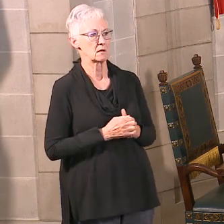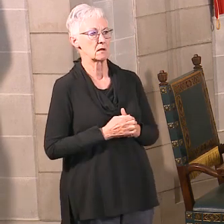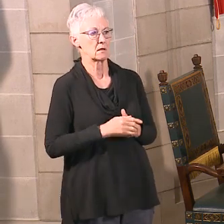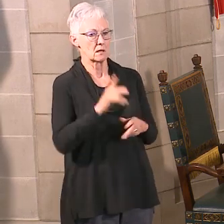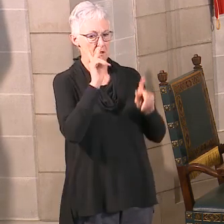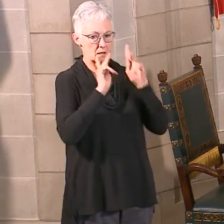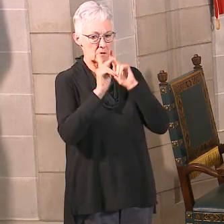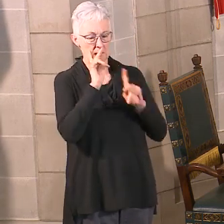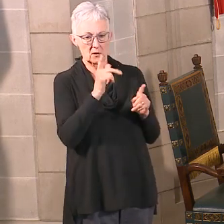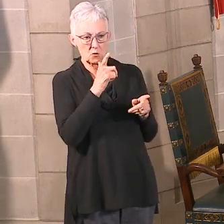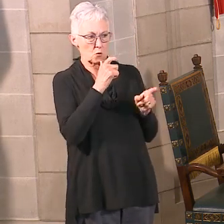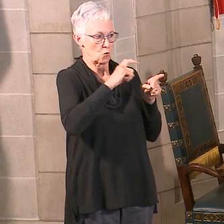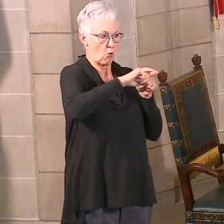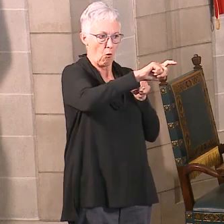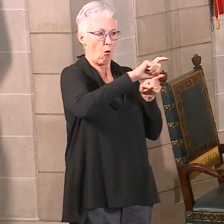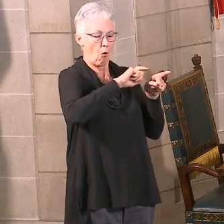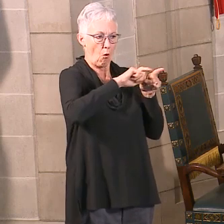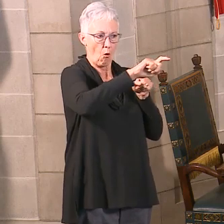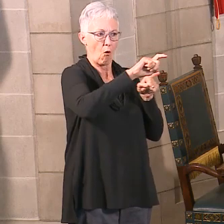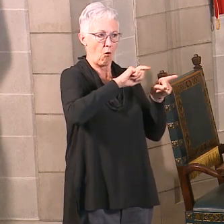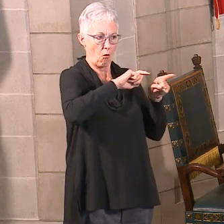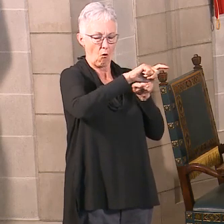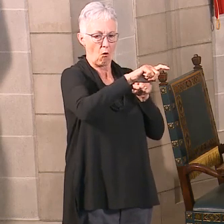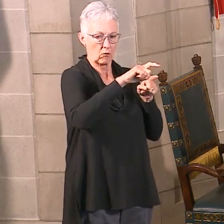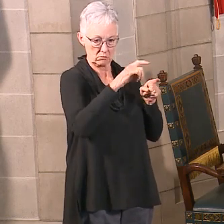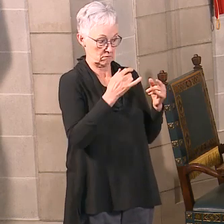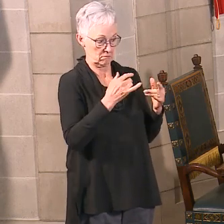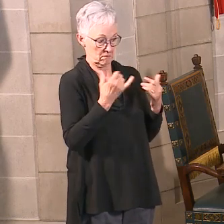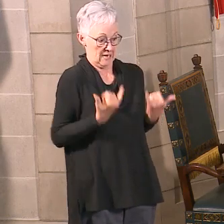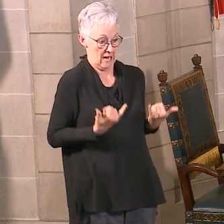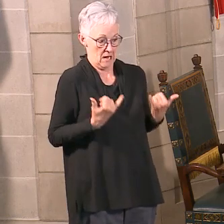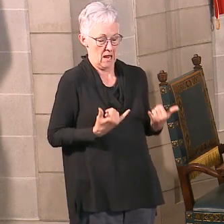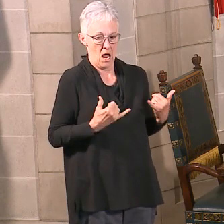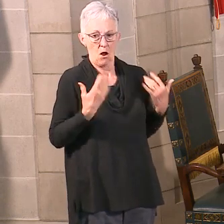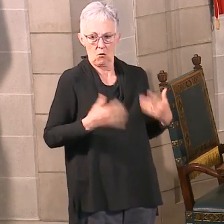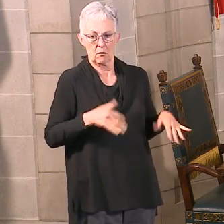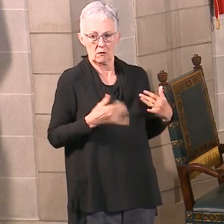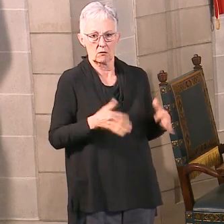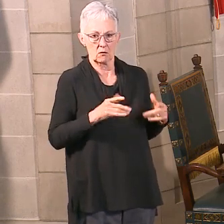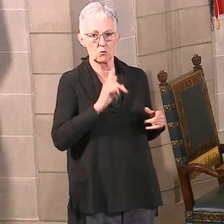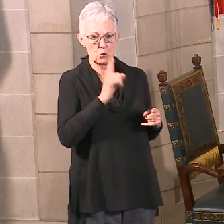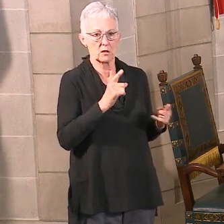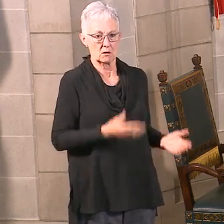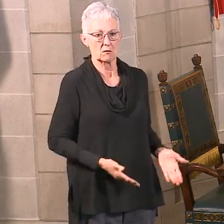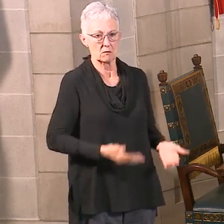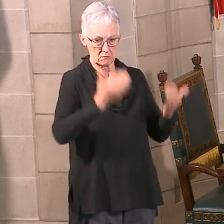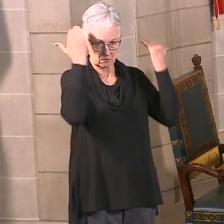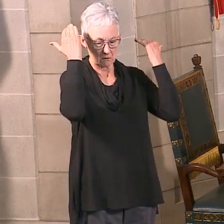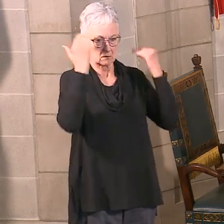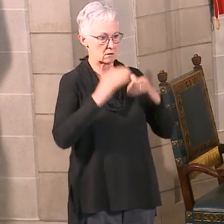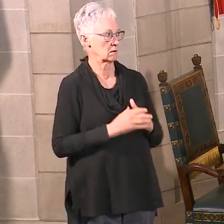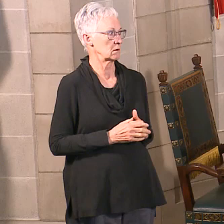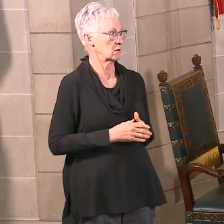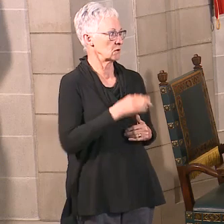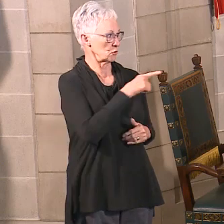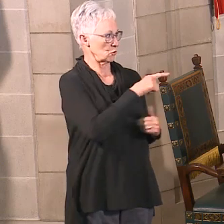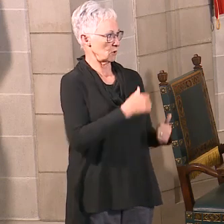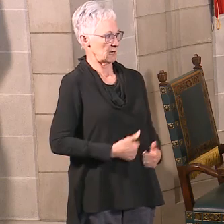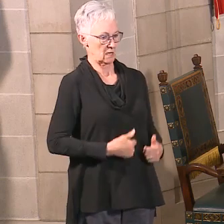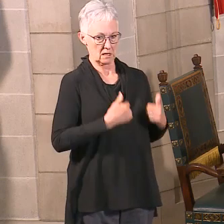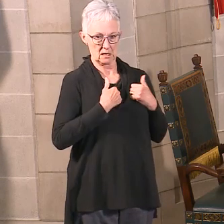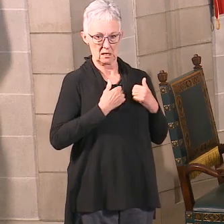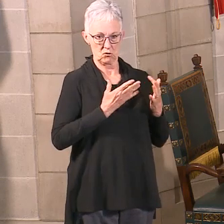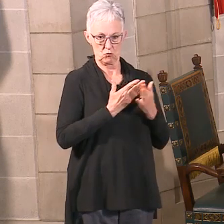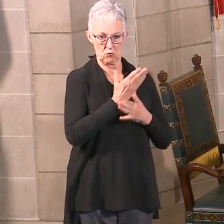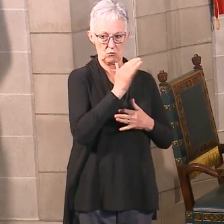the number of calls that came in during the farm crisis of the 80s. I lived through that farm crisis of the 80s, and it wasn't fun. So that